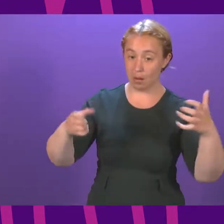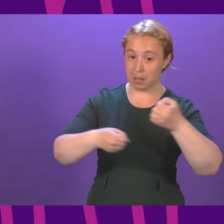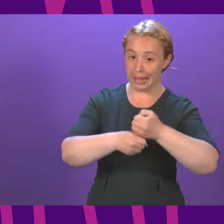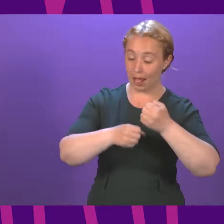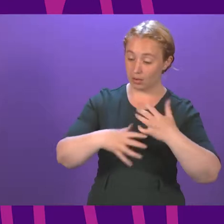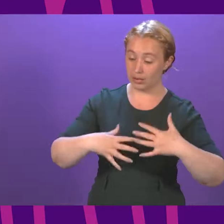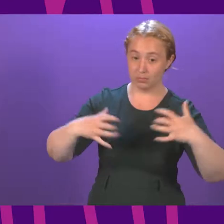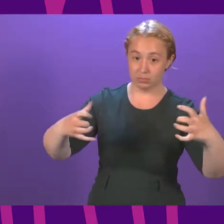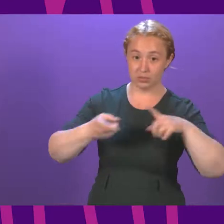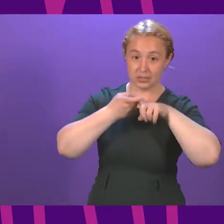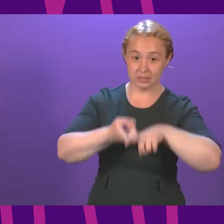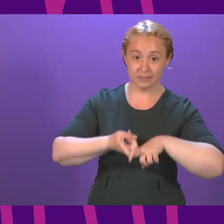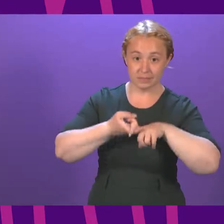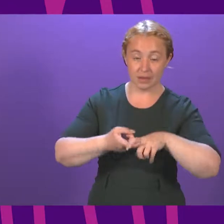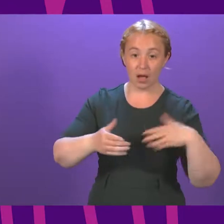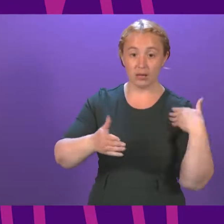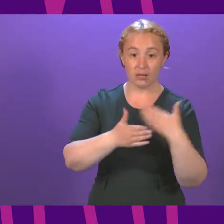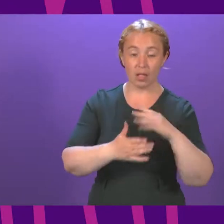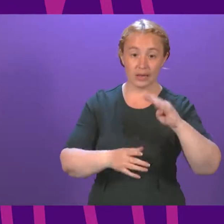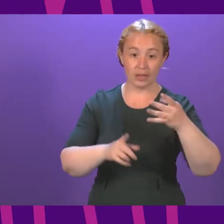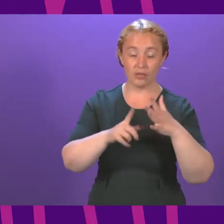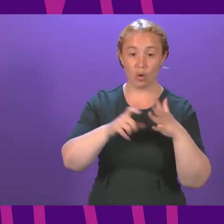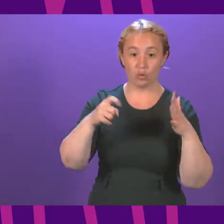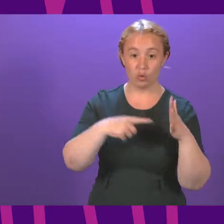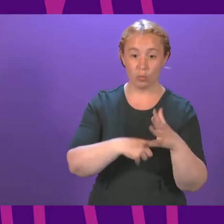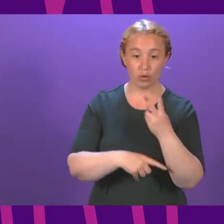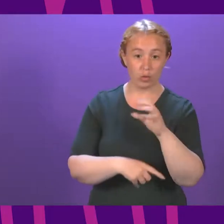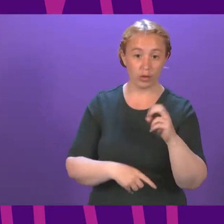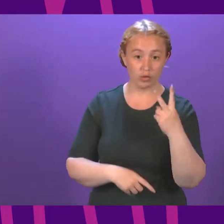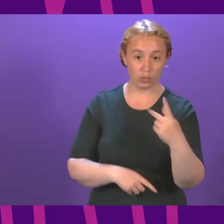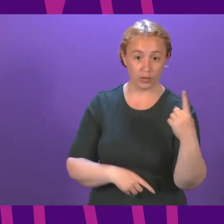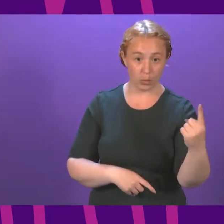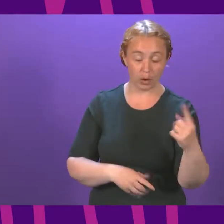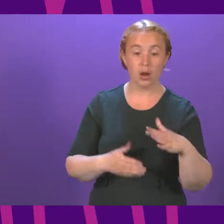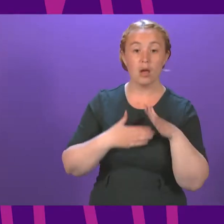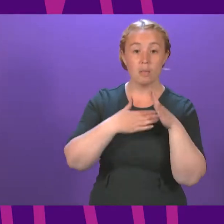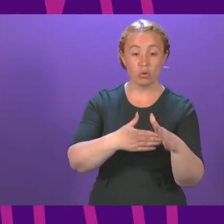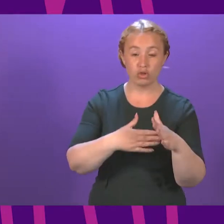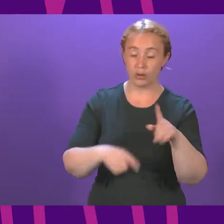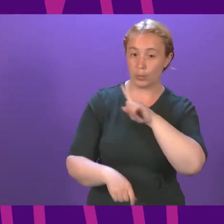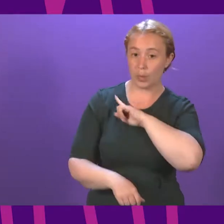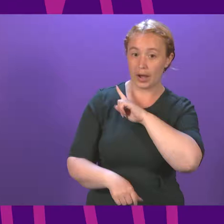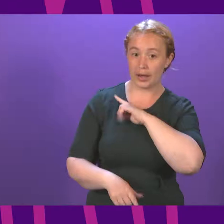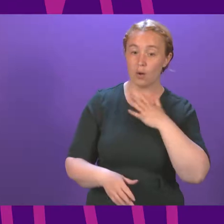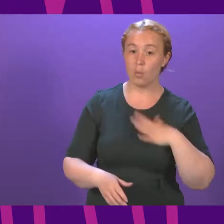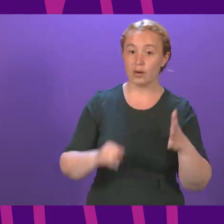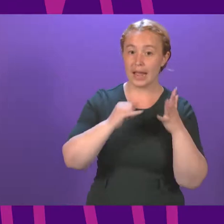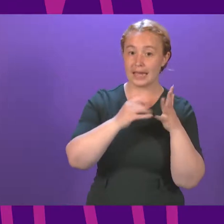is suspended until 9 October 2021. The motion is brought forward to reflect the